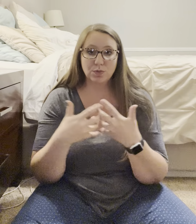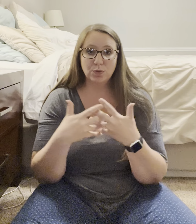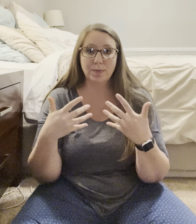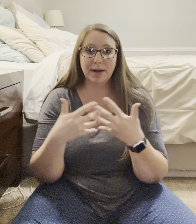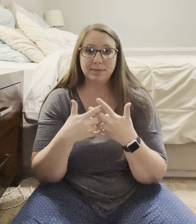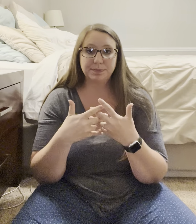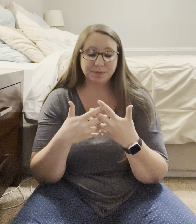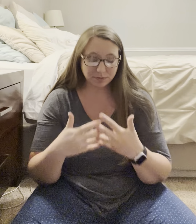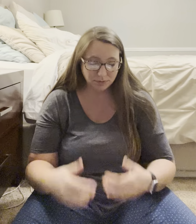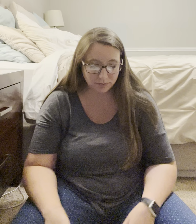roommate.